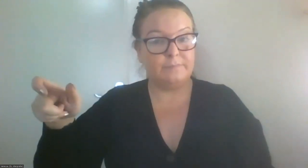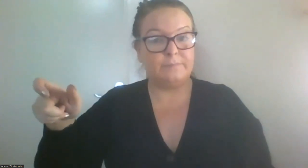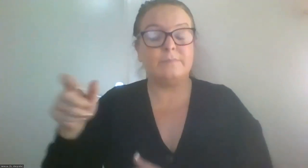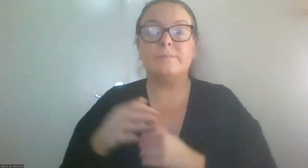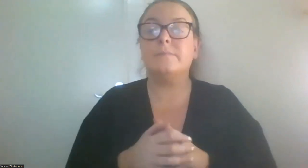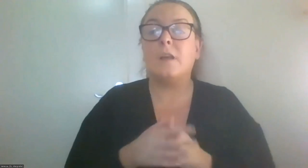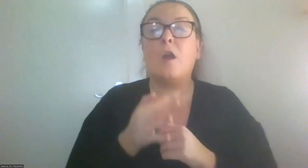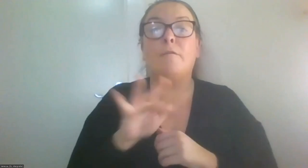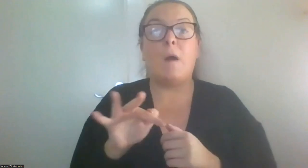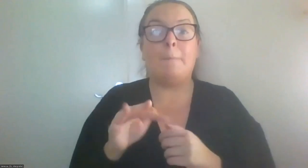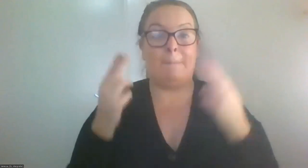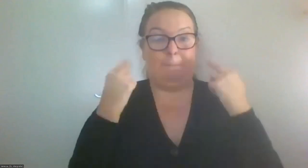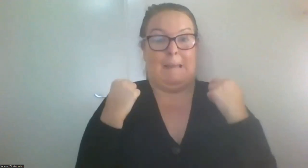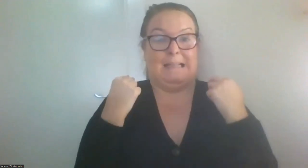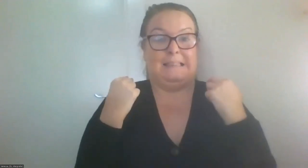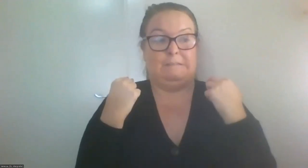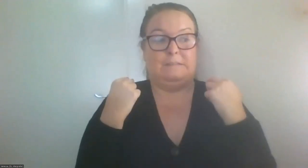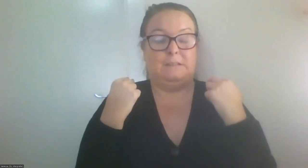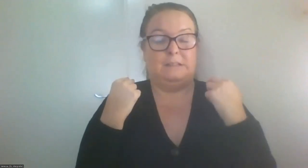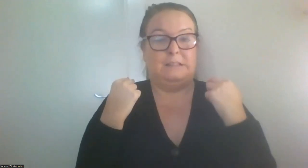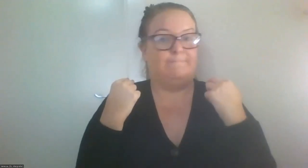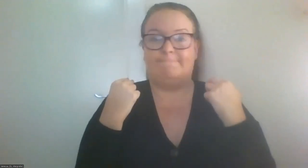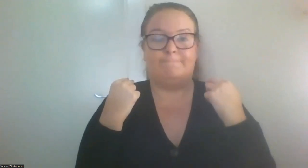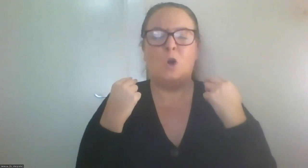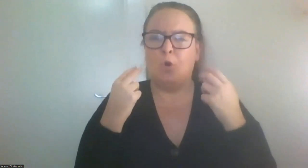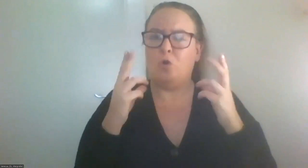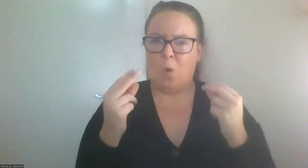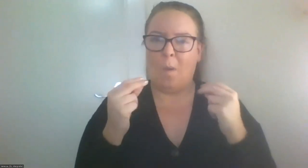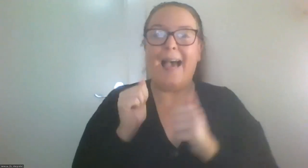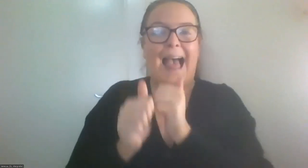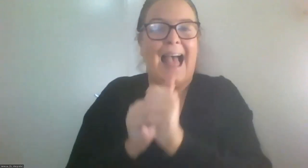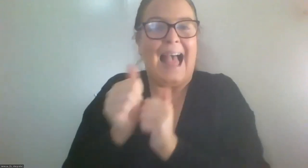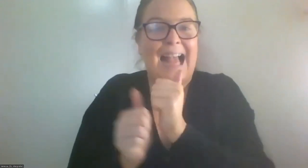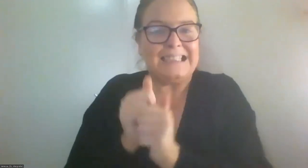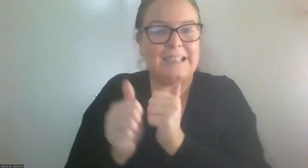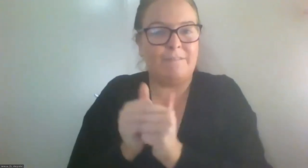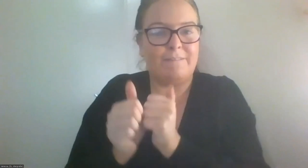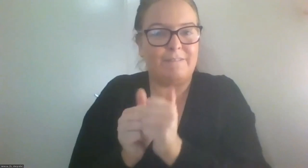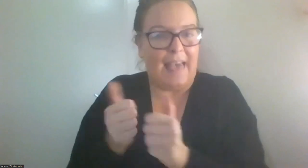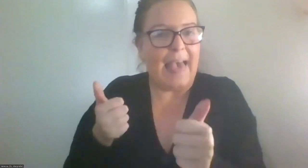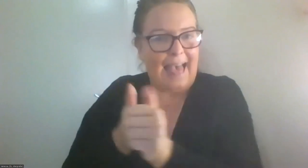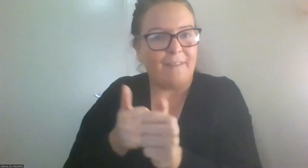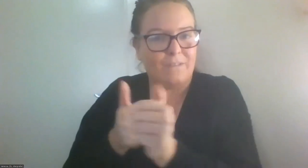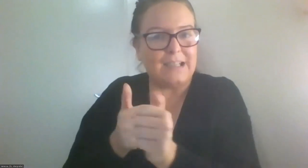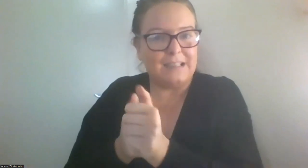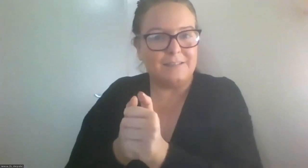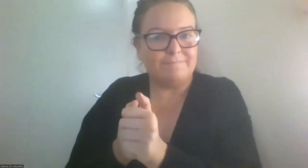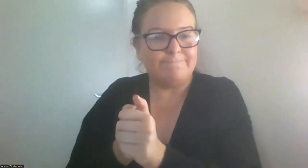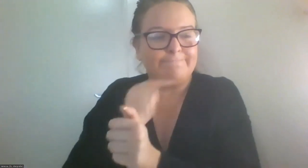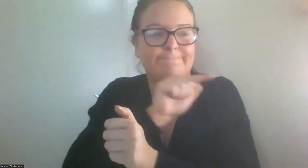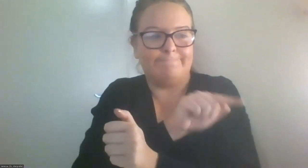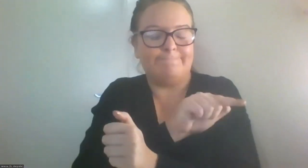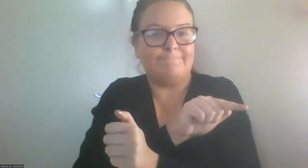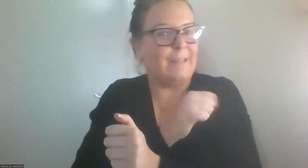giver to that of an active advocate, which the consultative process in my